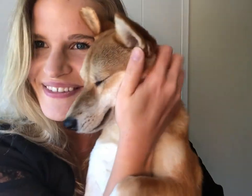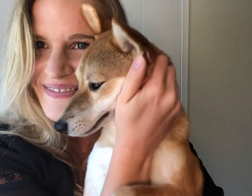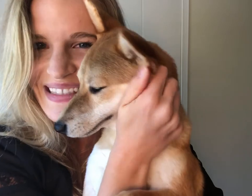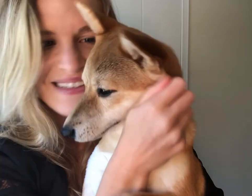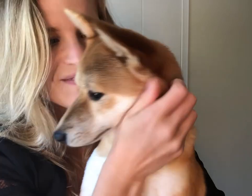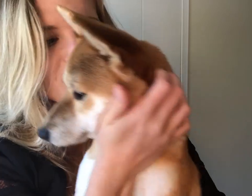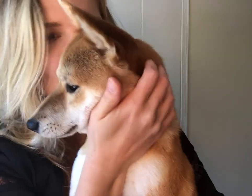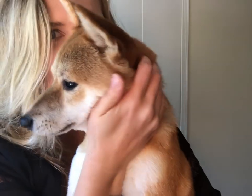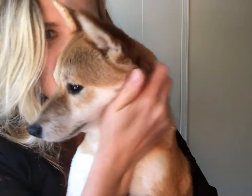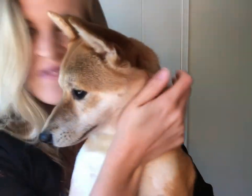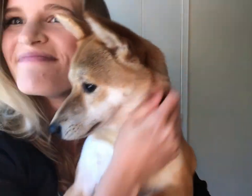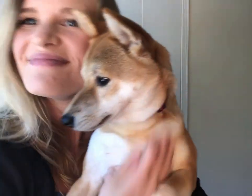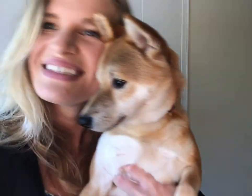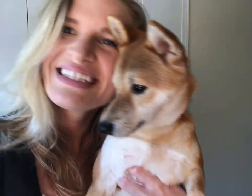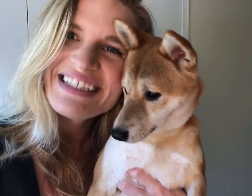sweet. You're